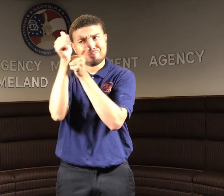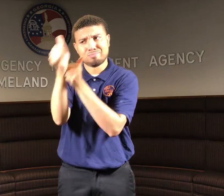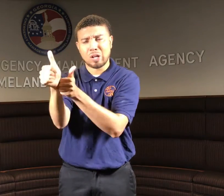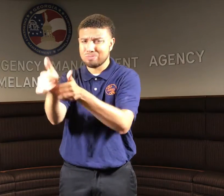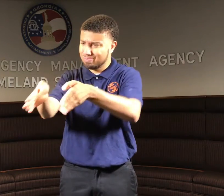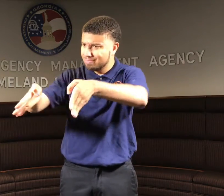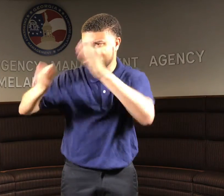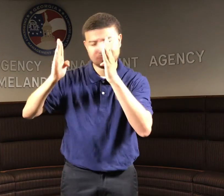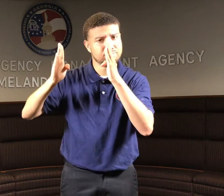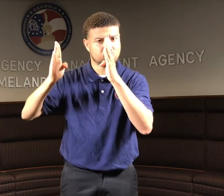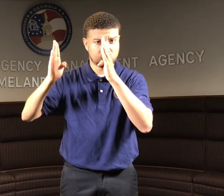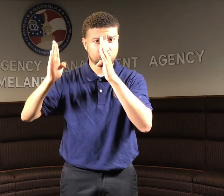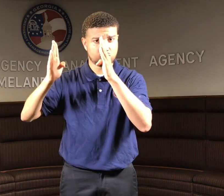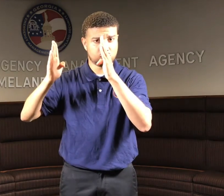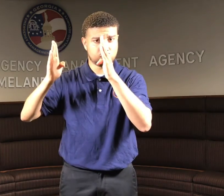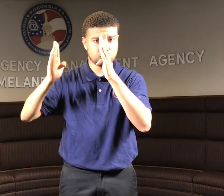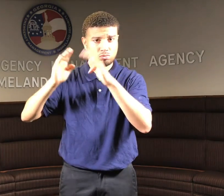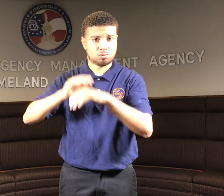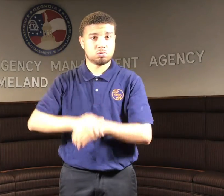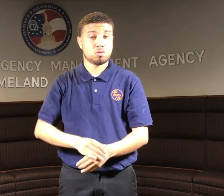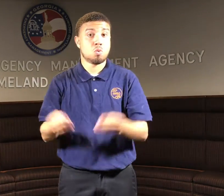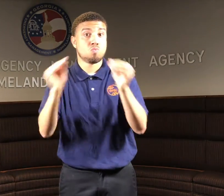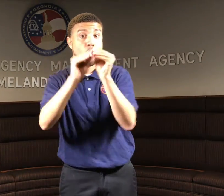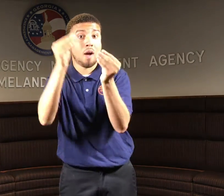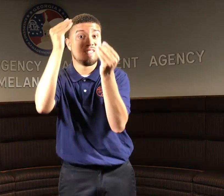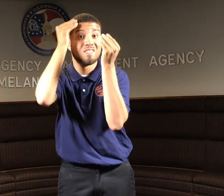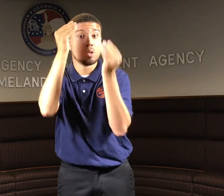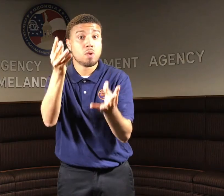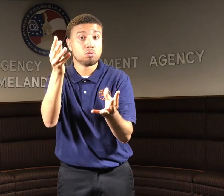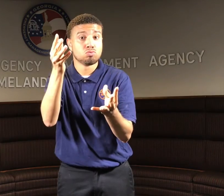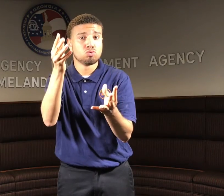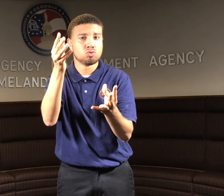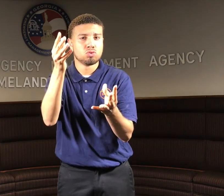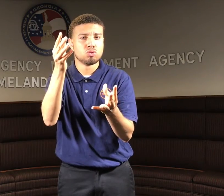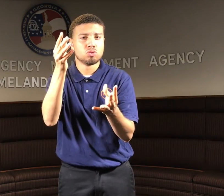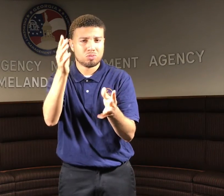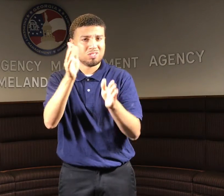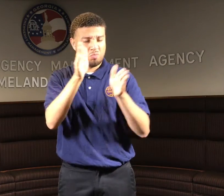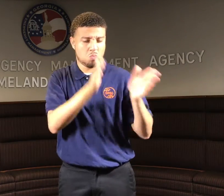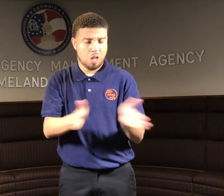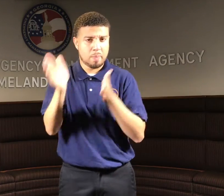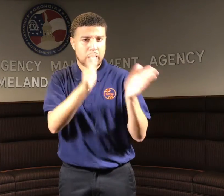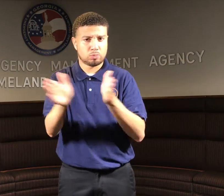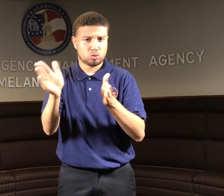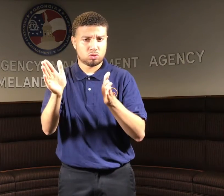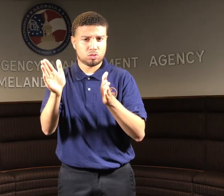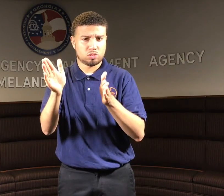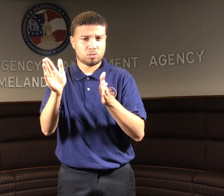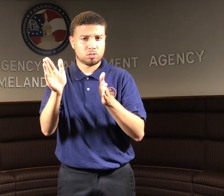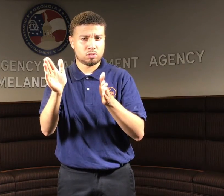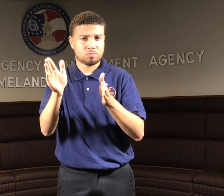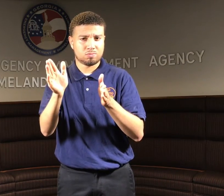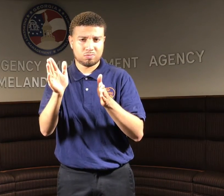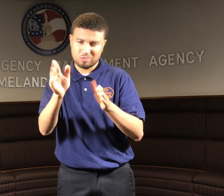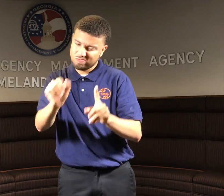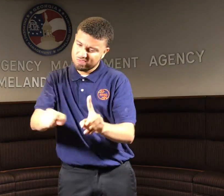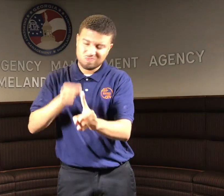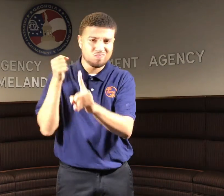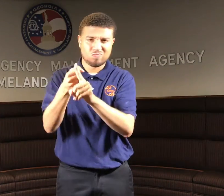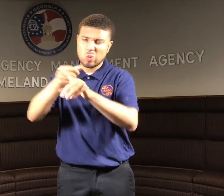specific protective actions. For more information and tips about how to be prepared for tropical cyclone impacts,